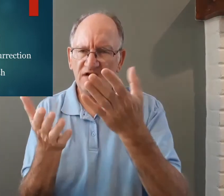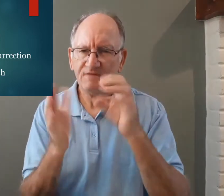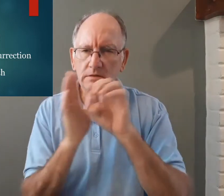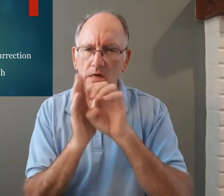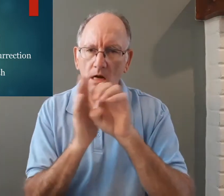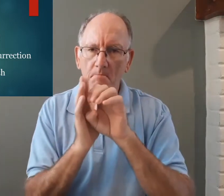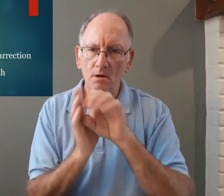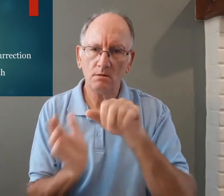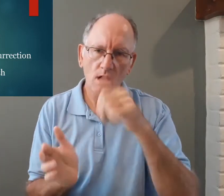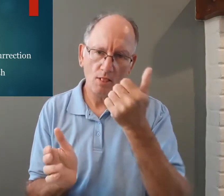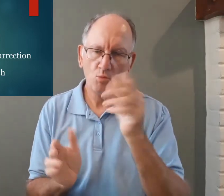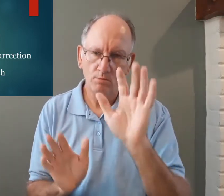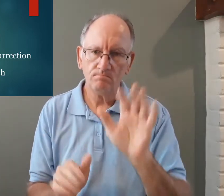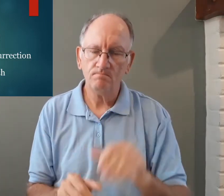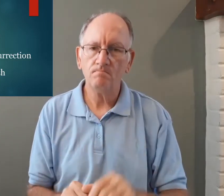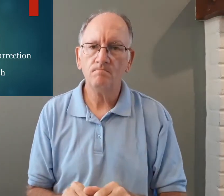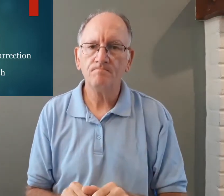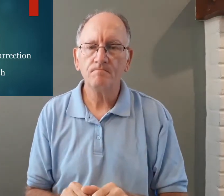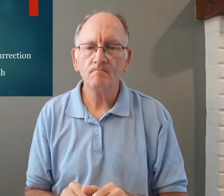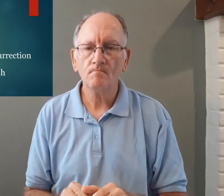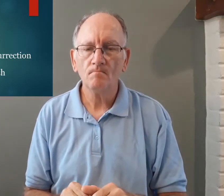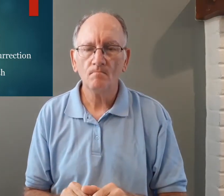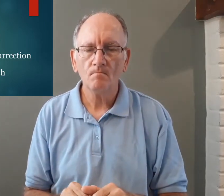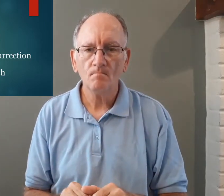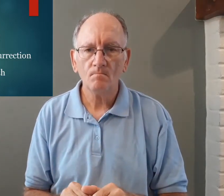help us let me give you an example of something else